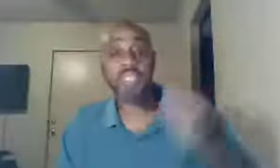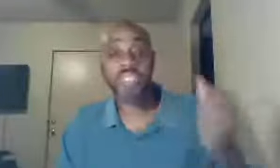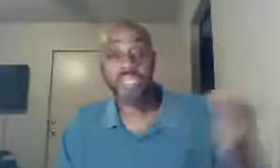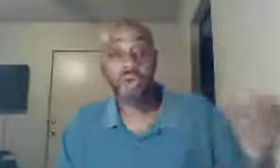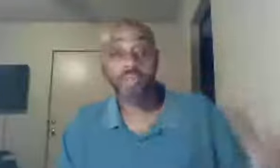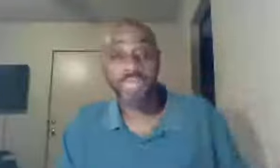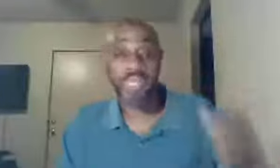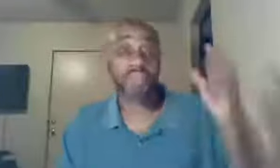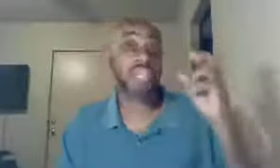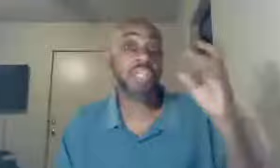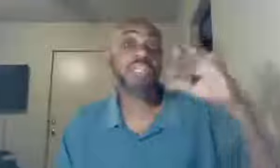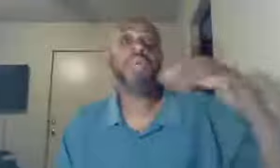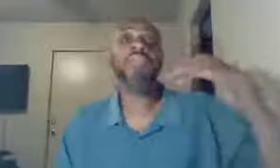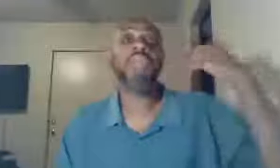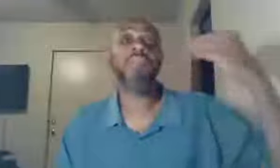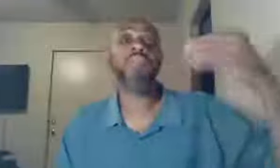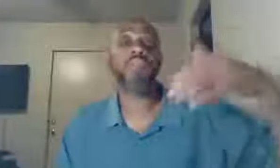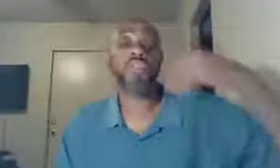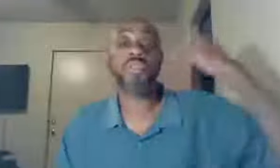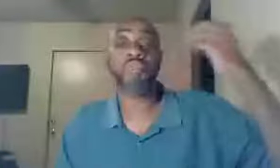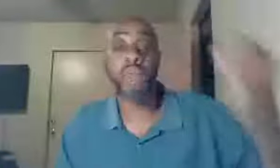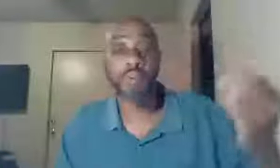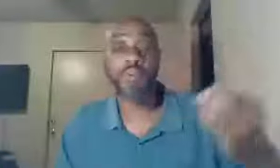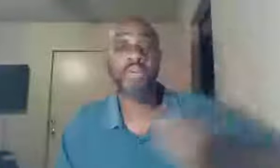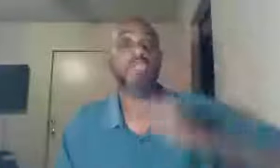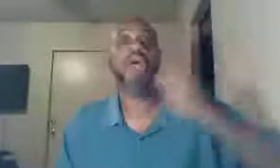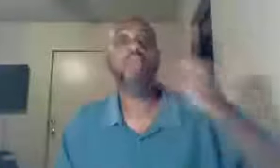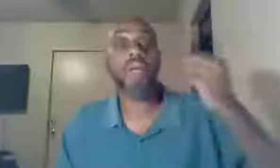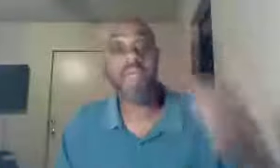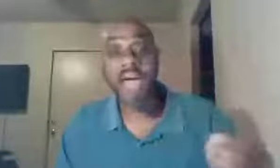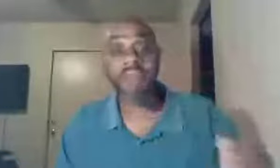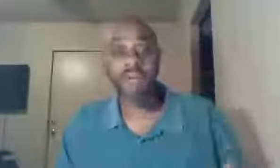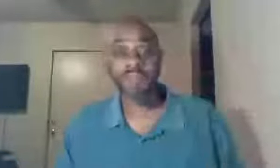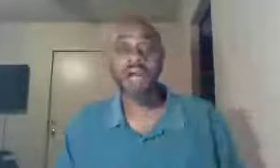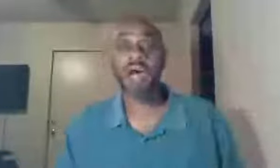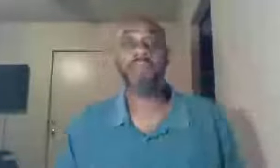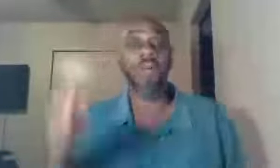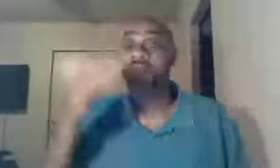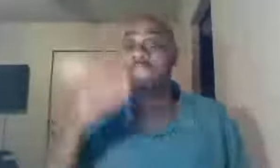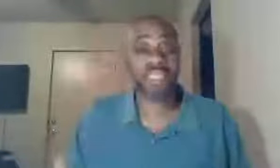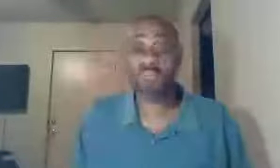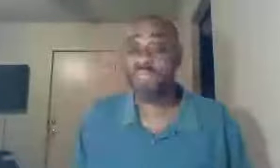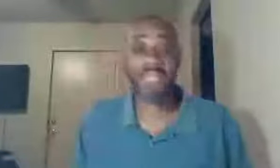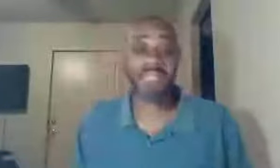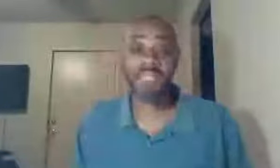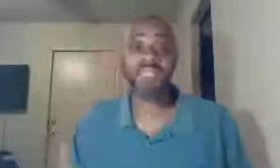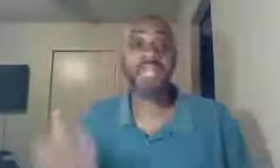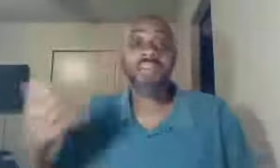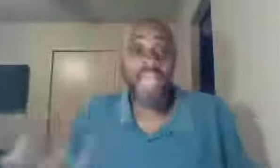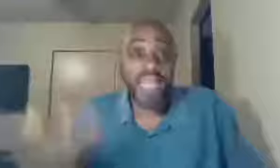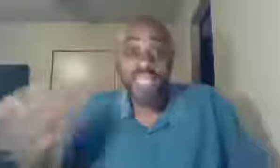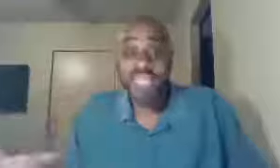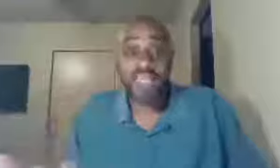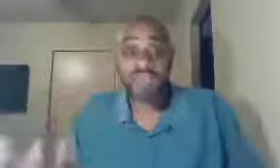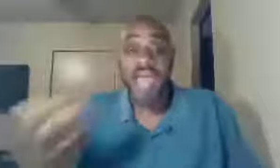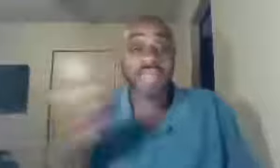these disobedient, these, some refer to as reprobates, were never of God, but what that simply means is, they lived as